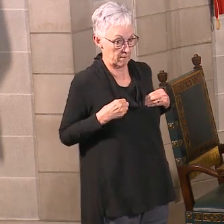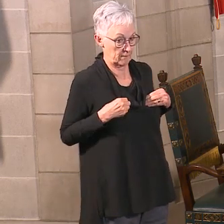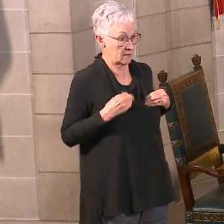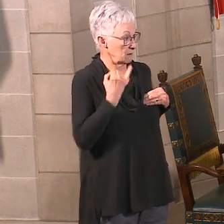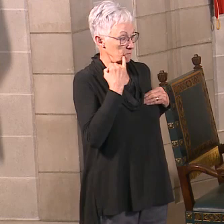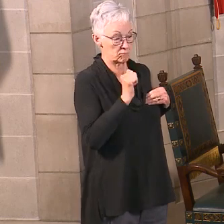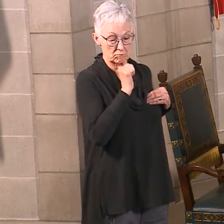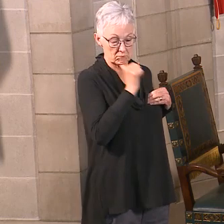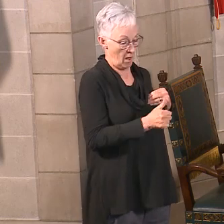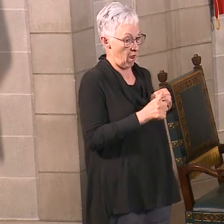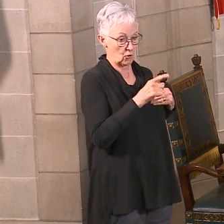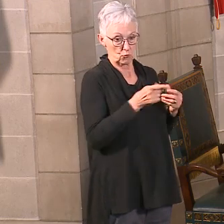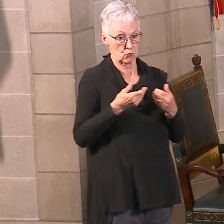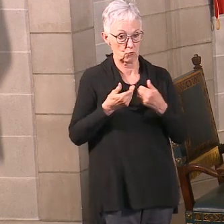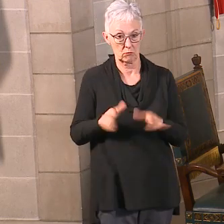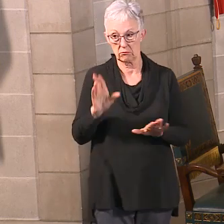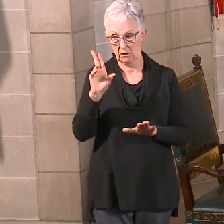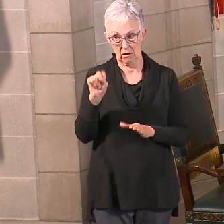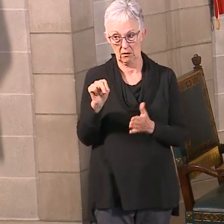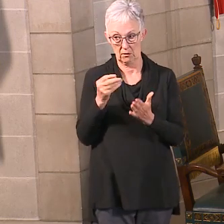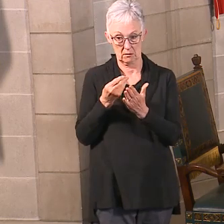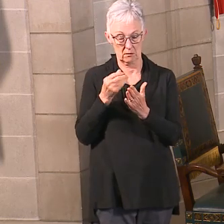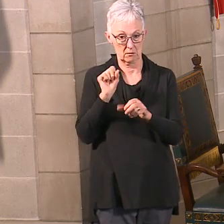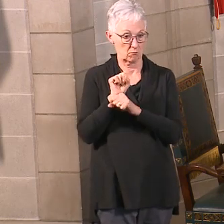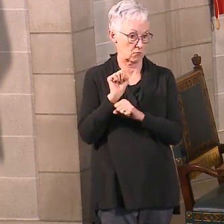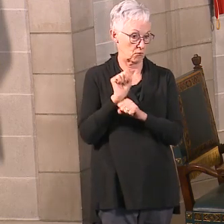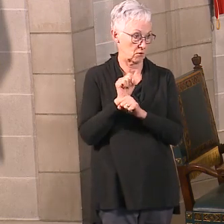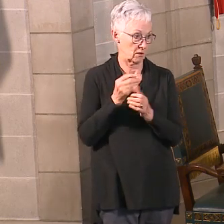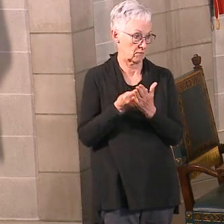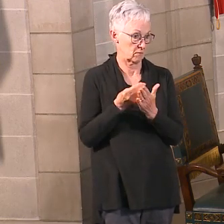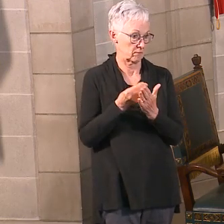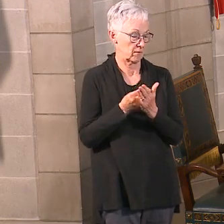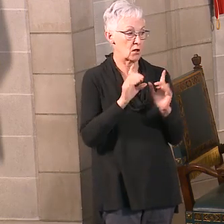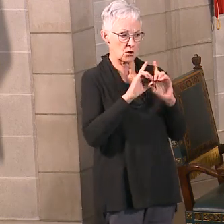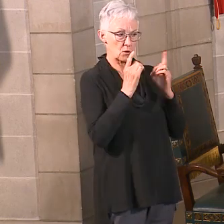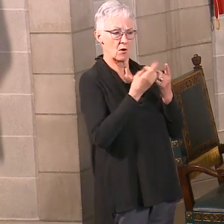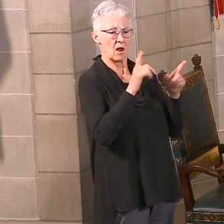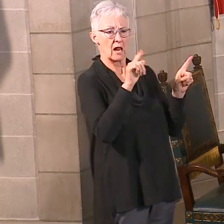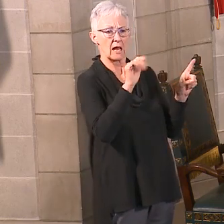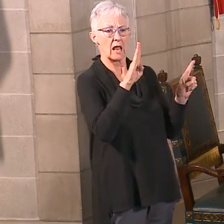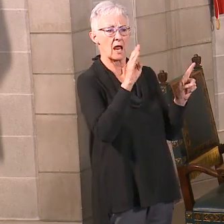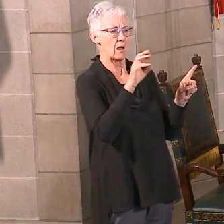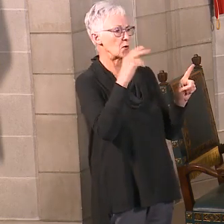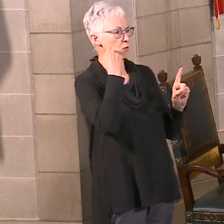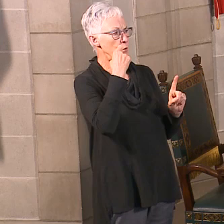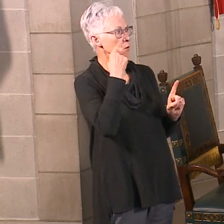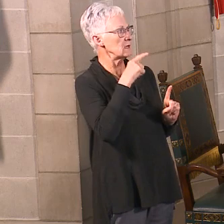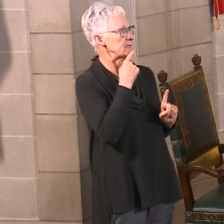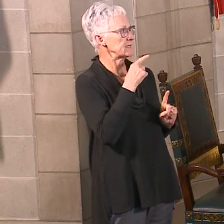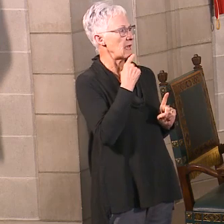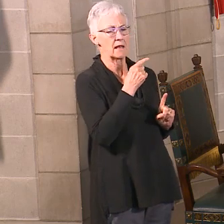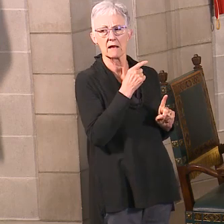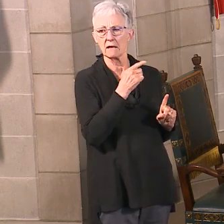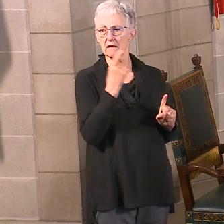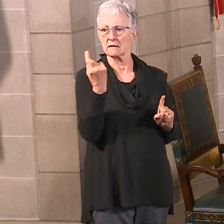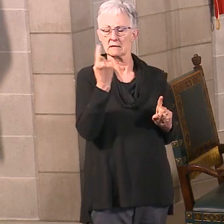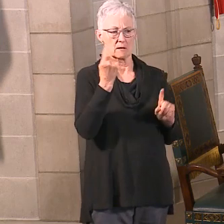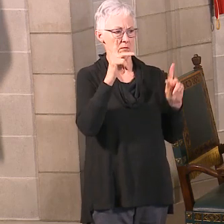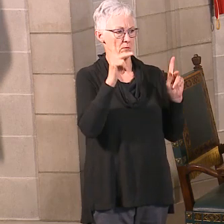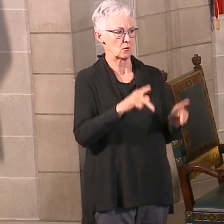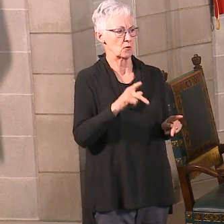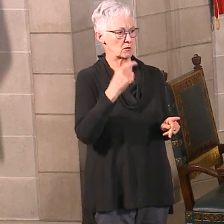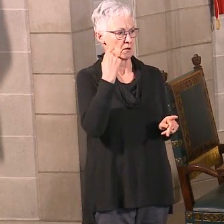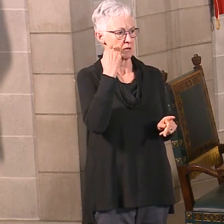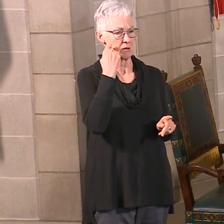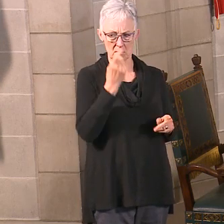those unemployment benefits. And I'll give you an example. We actually at the Department of Labor offered a job to somebody who said, no, I'd rather stay home and just collect unemployment. Well, obviously,